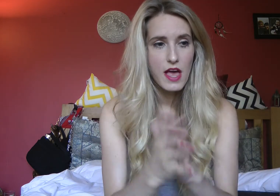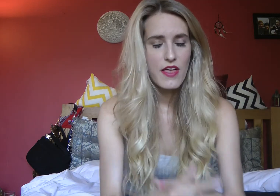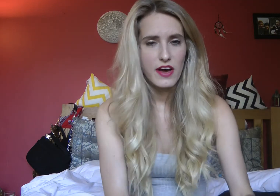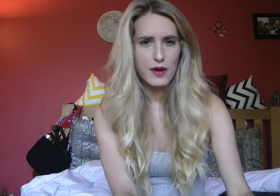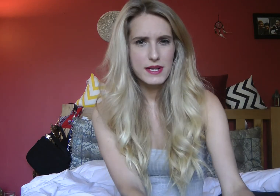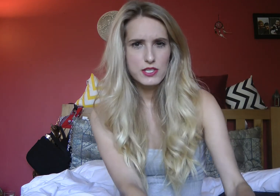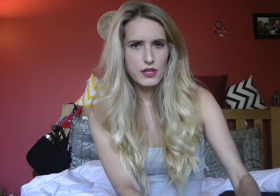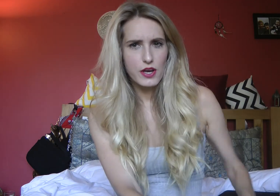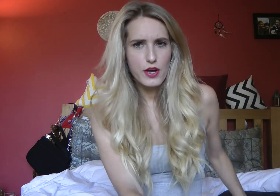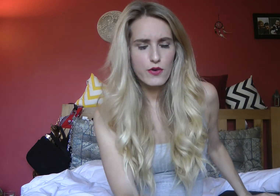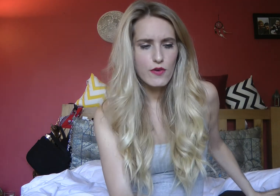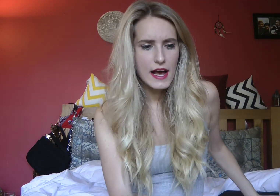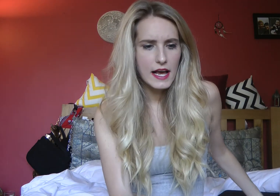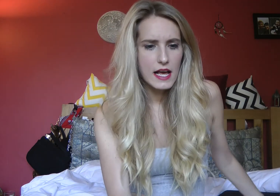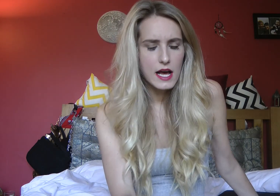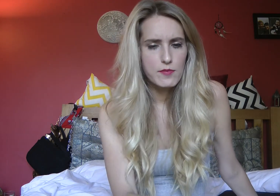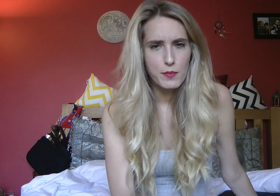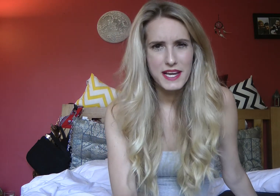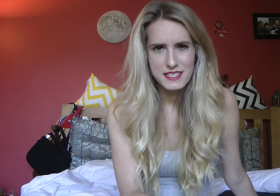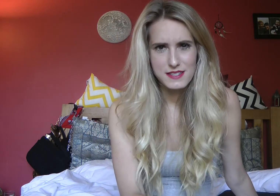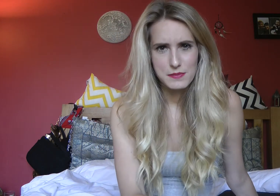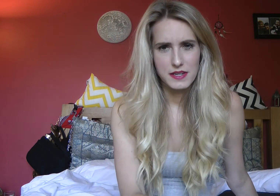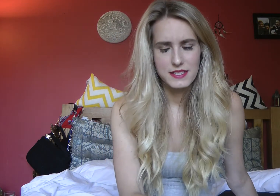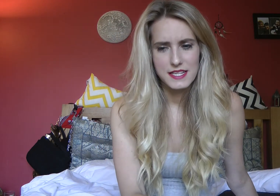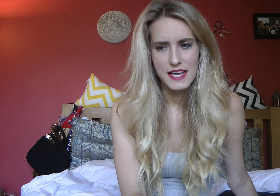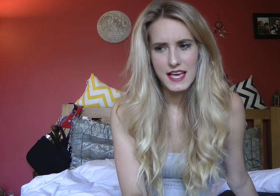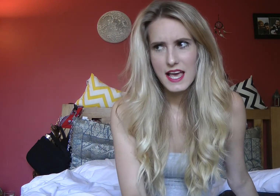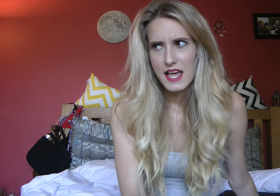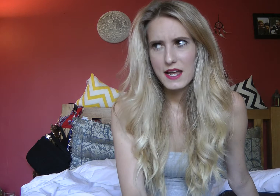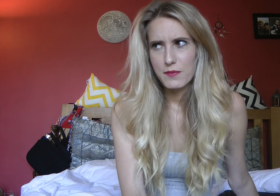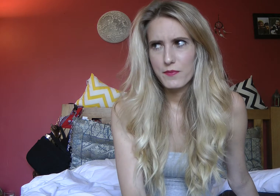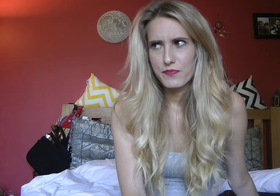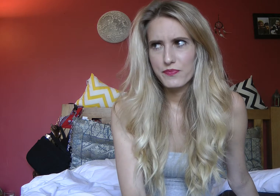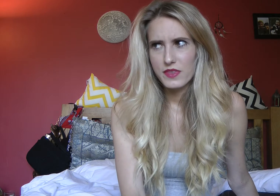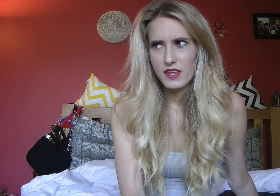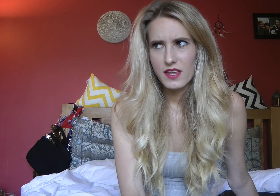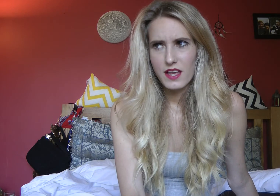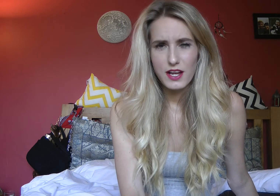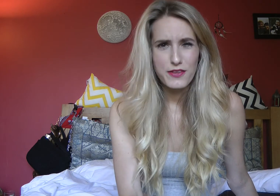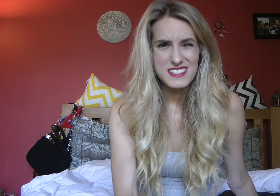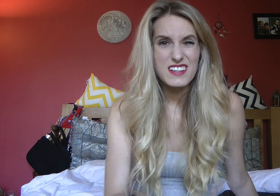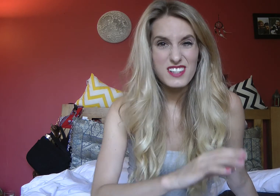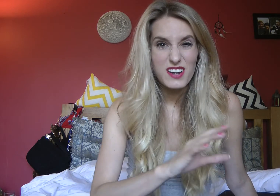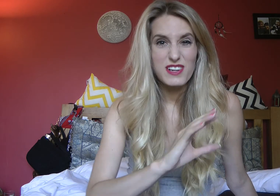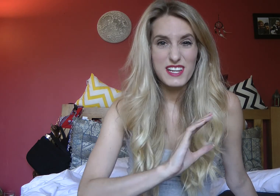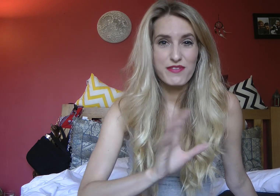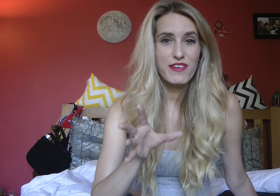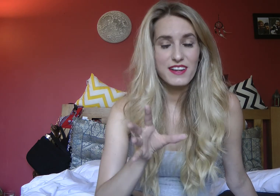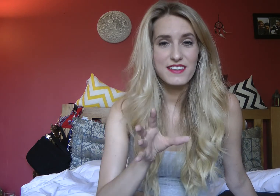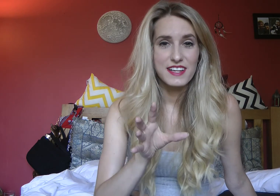that I went to the Krang nominations party. Now I know this sounds like a really fun thing